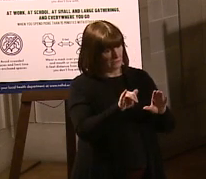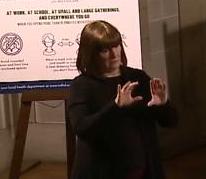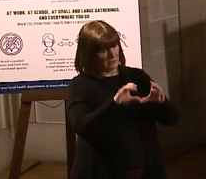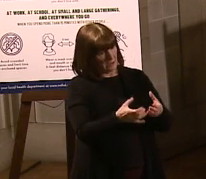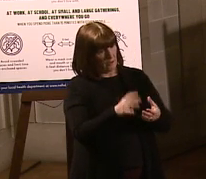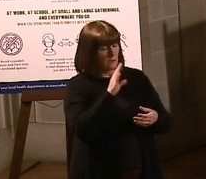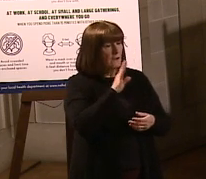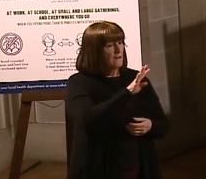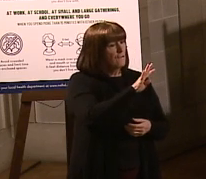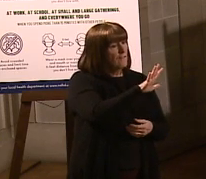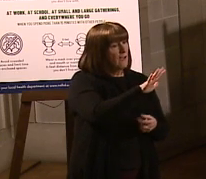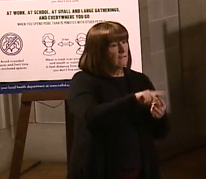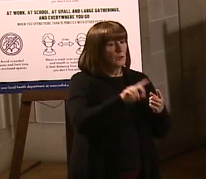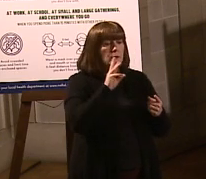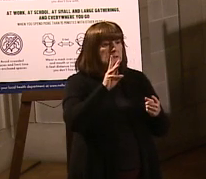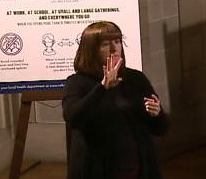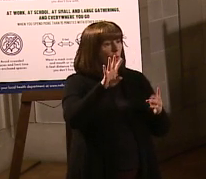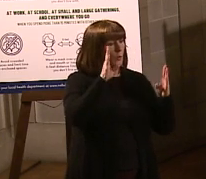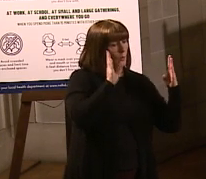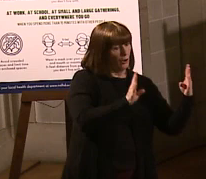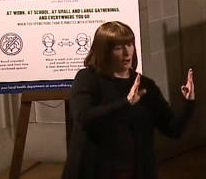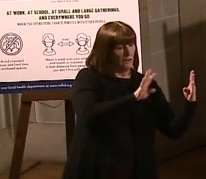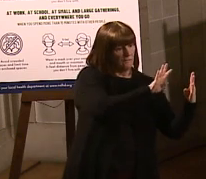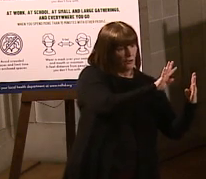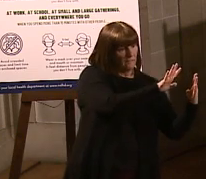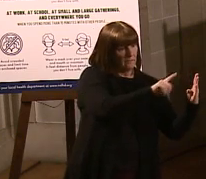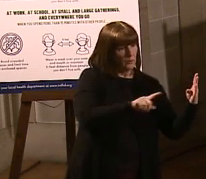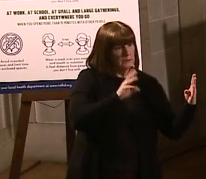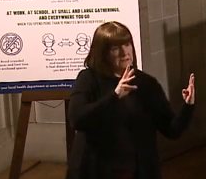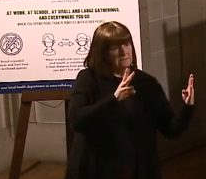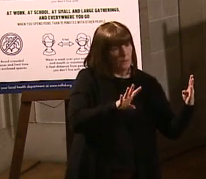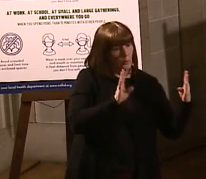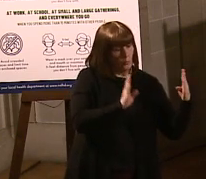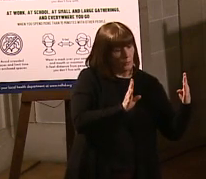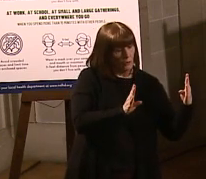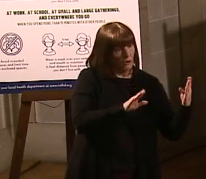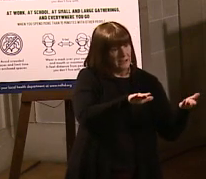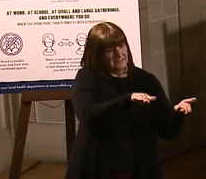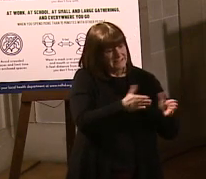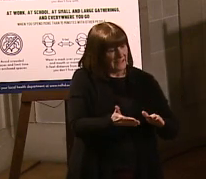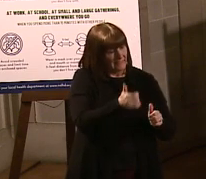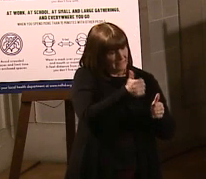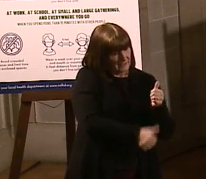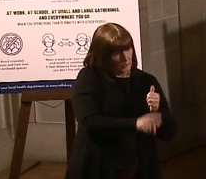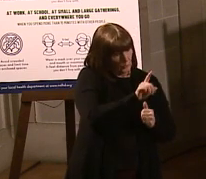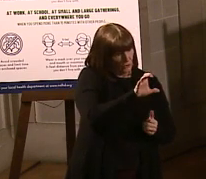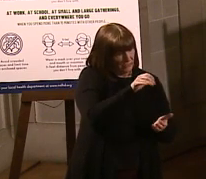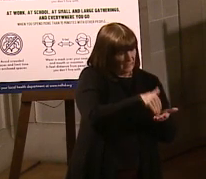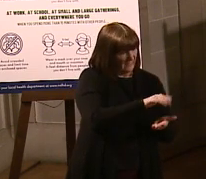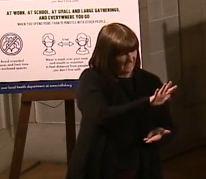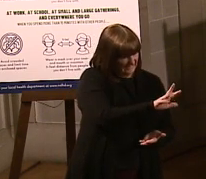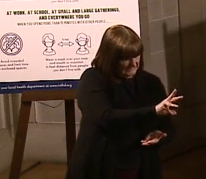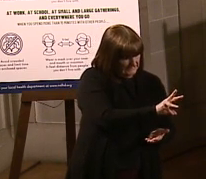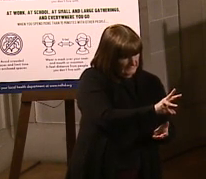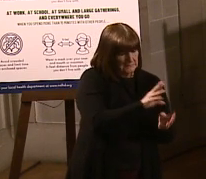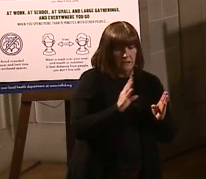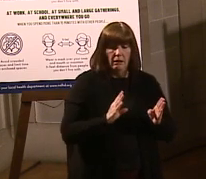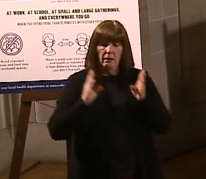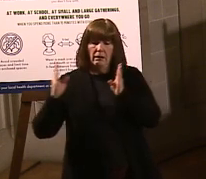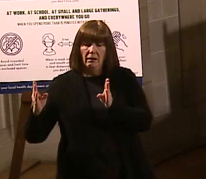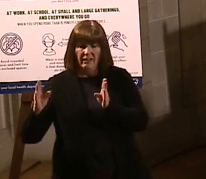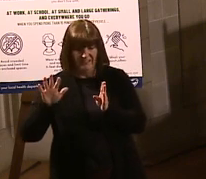from 45 to 64, the fatalities per 100,000 was 56, and it's